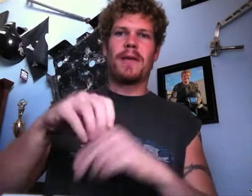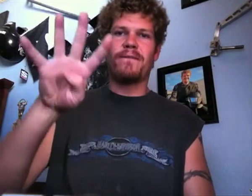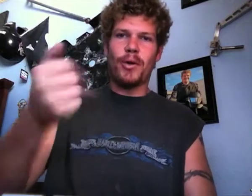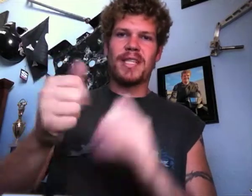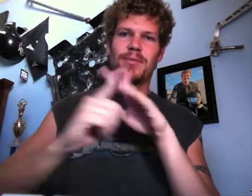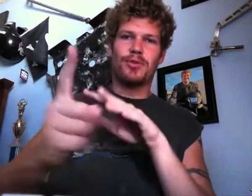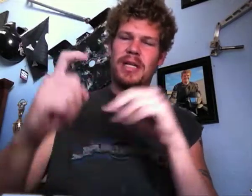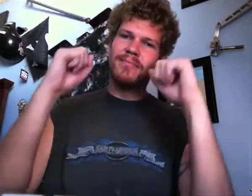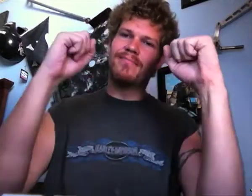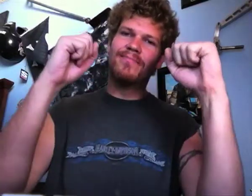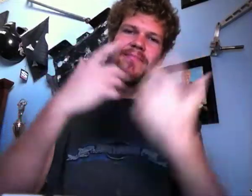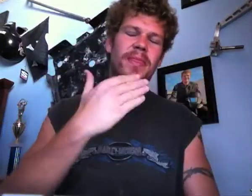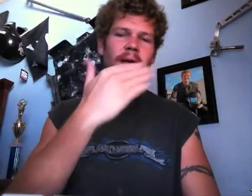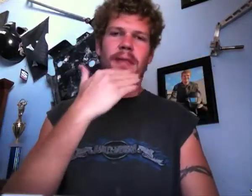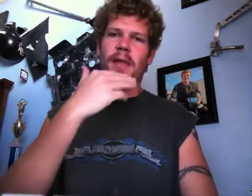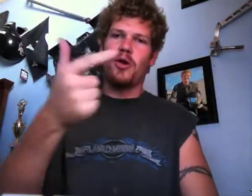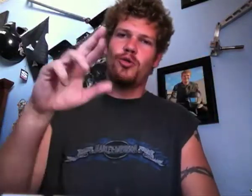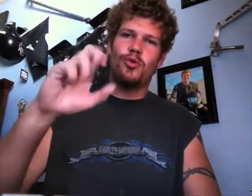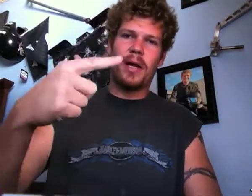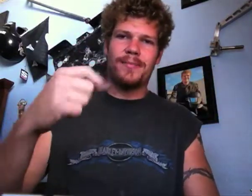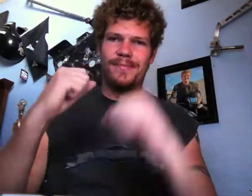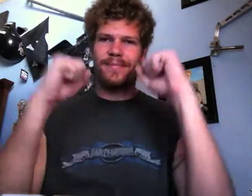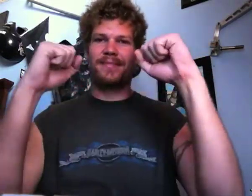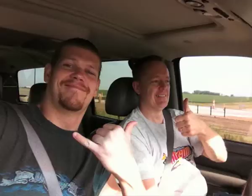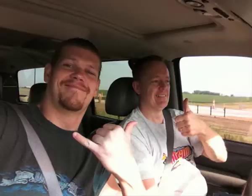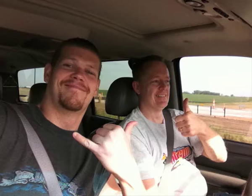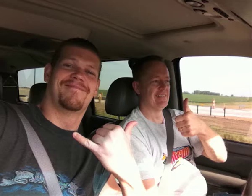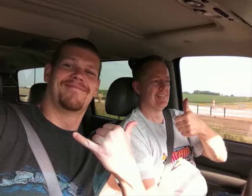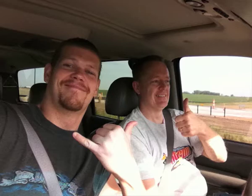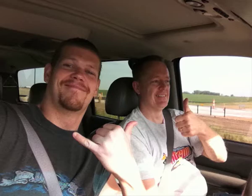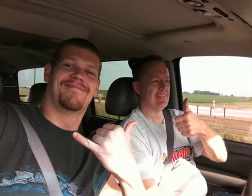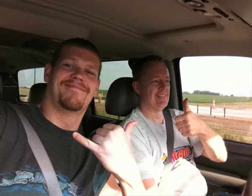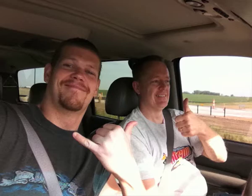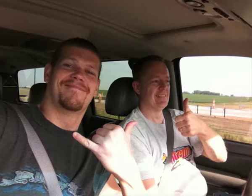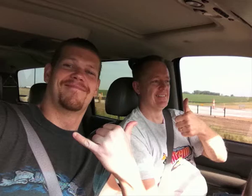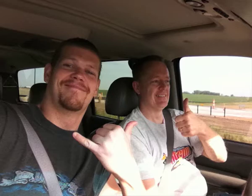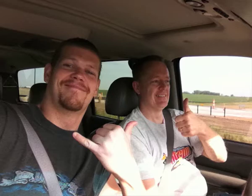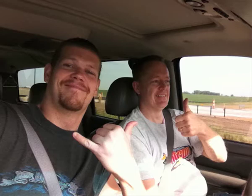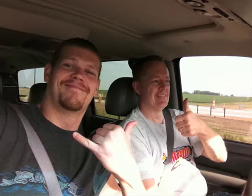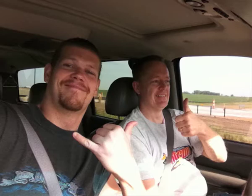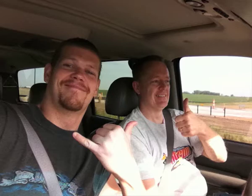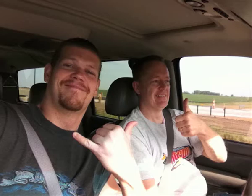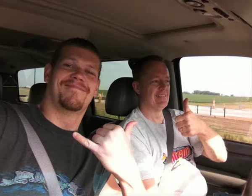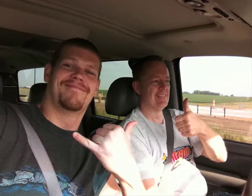don't what I don't know what I'm doing. I